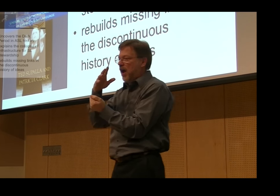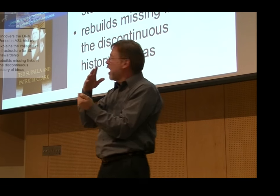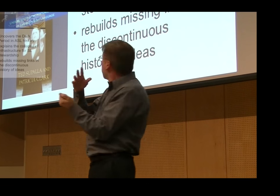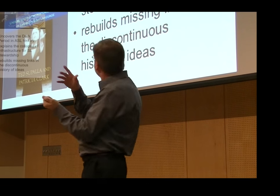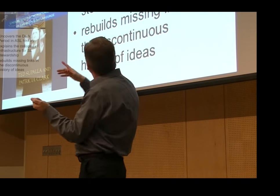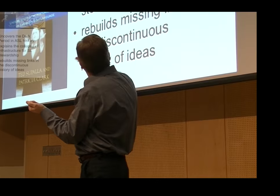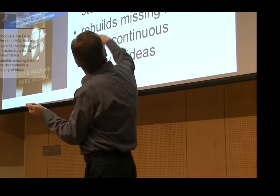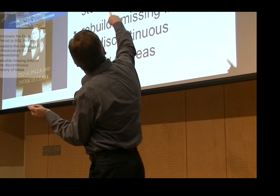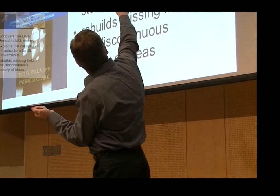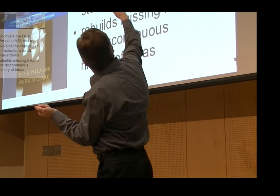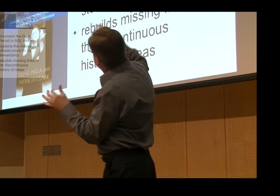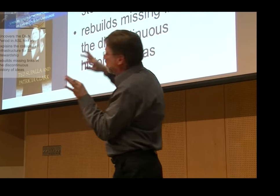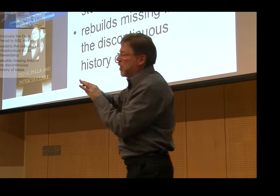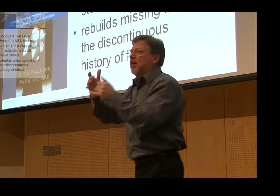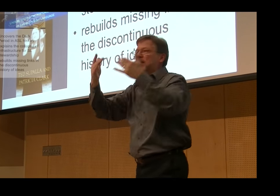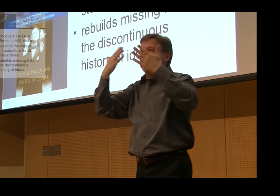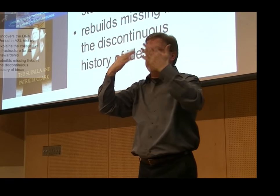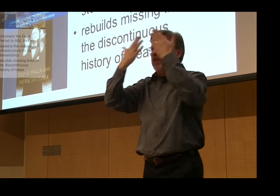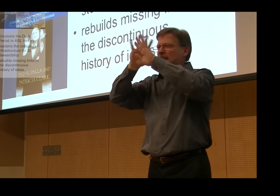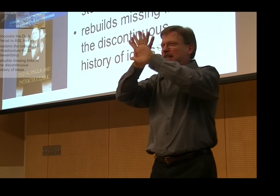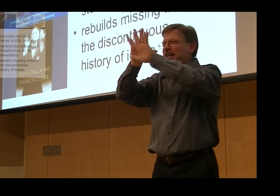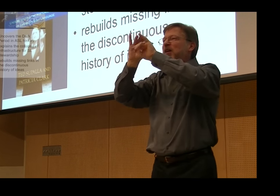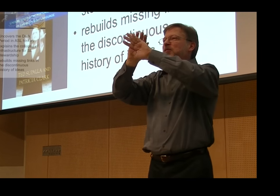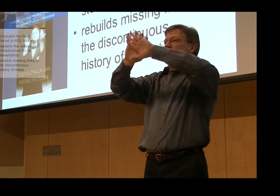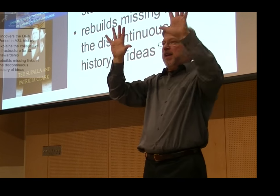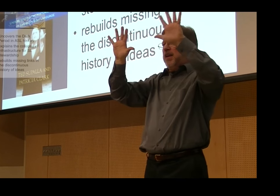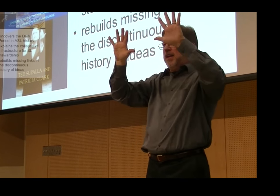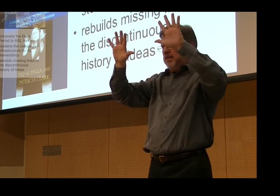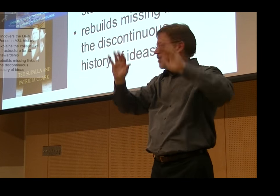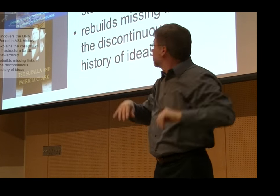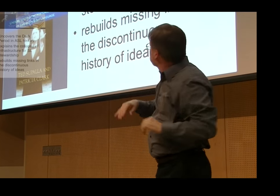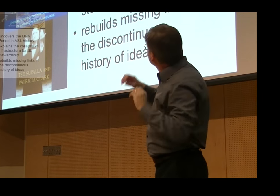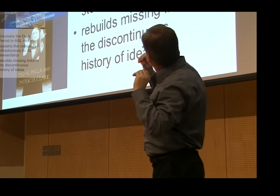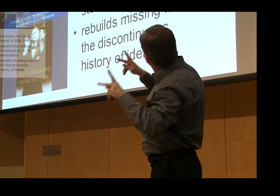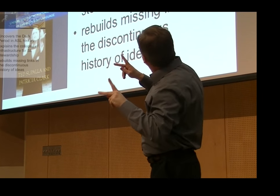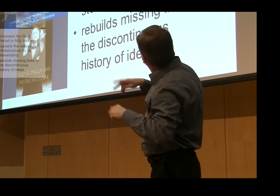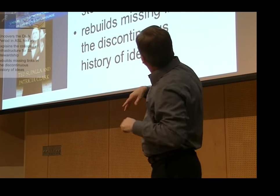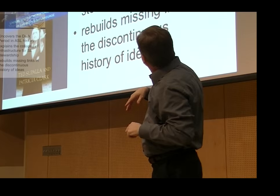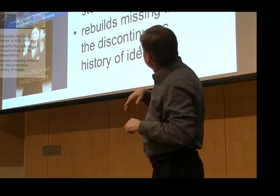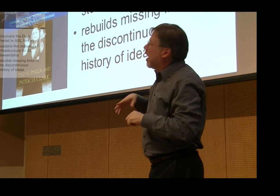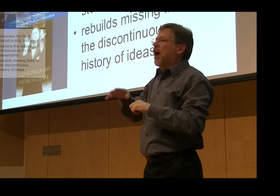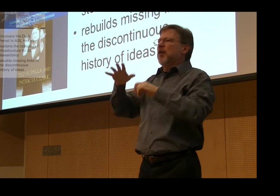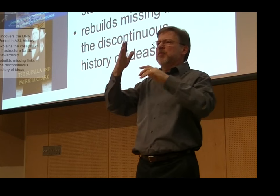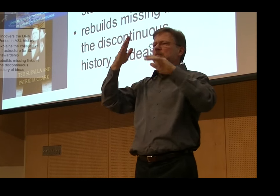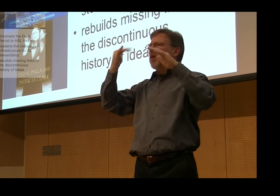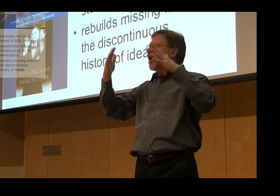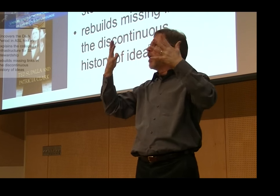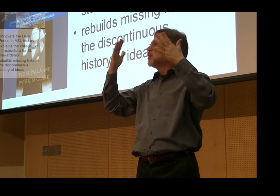And once you read the book, you'll be able to understand better how to use the database. What's important is that